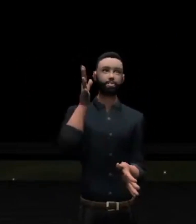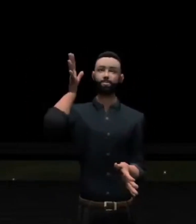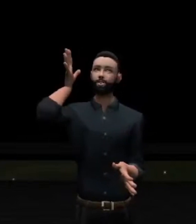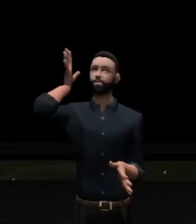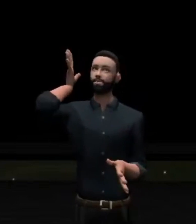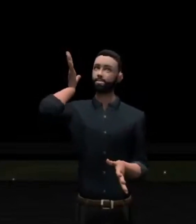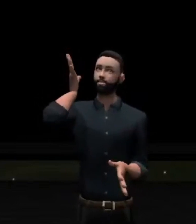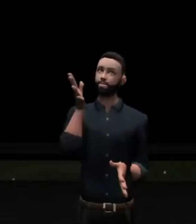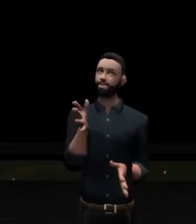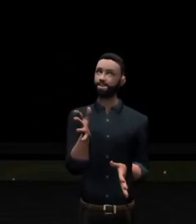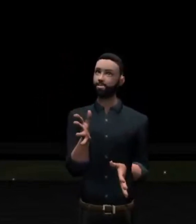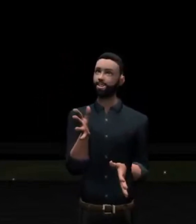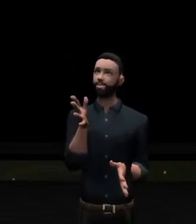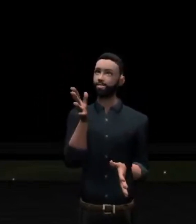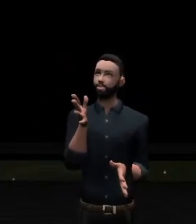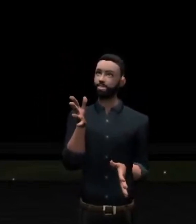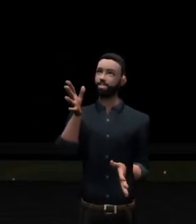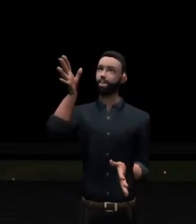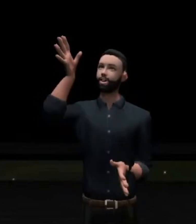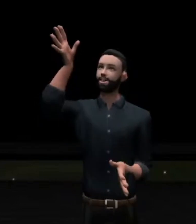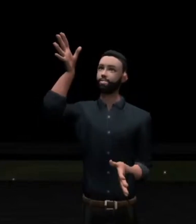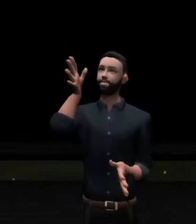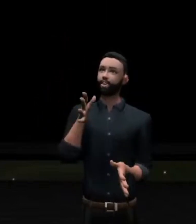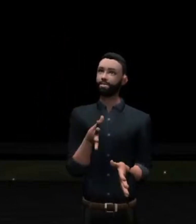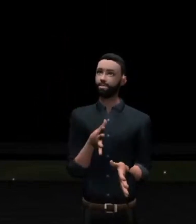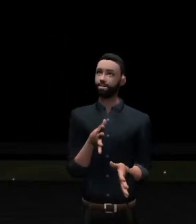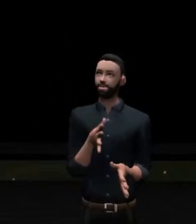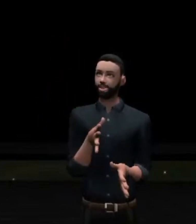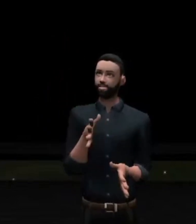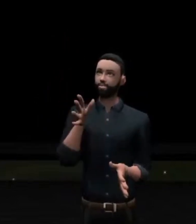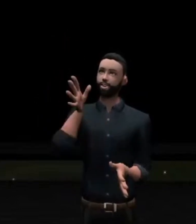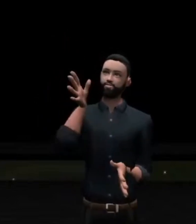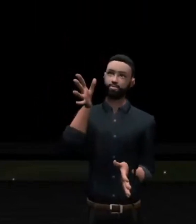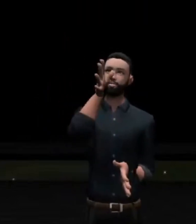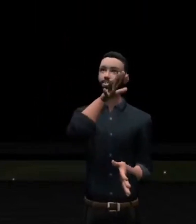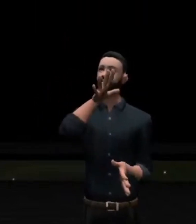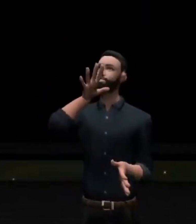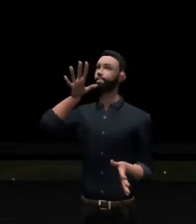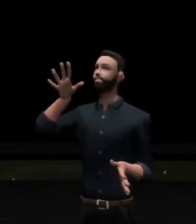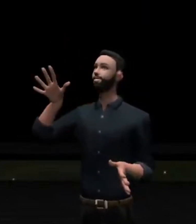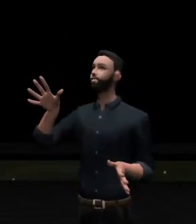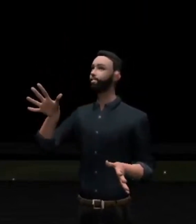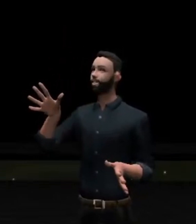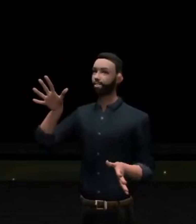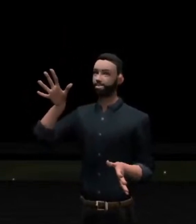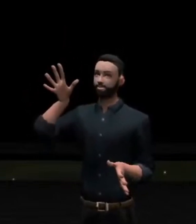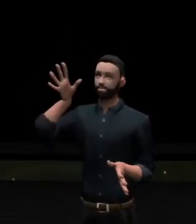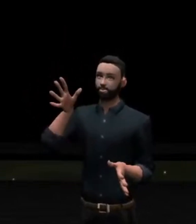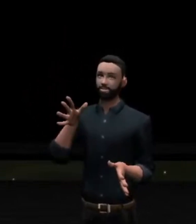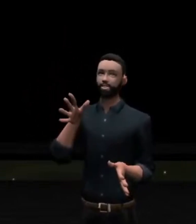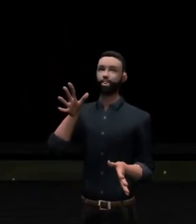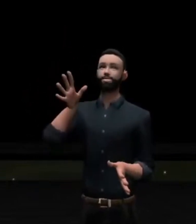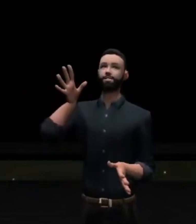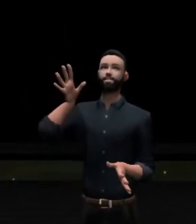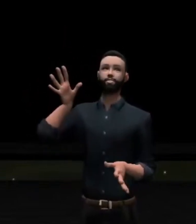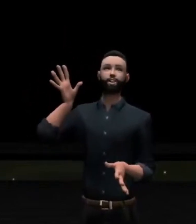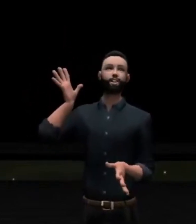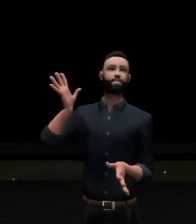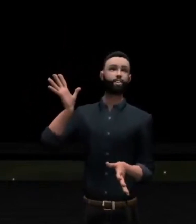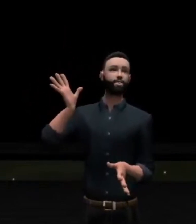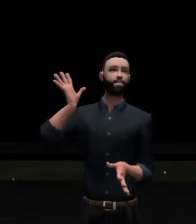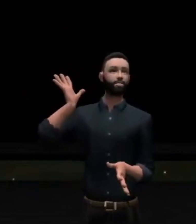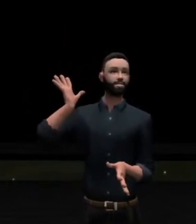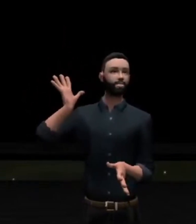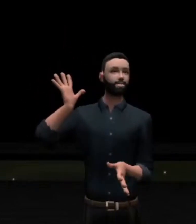planet, from the moment you put your head down to die and go into the afterlife, which one of us, who among us, will be those who do